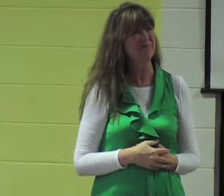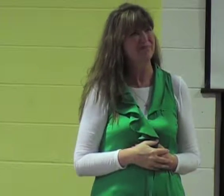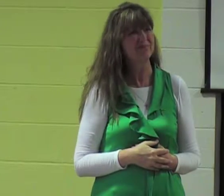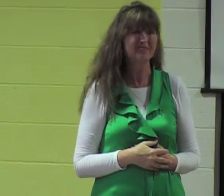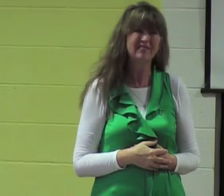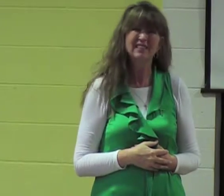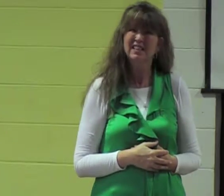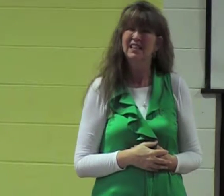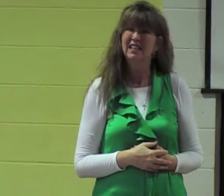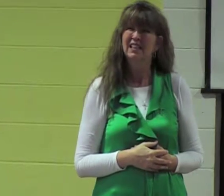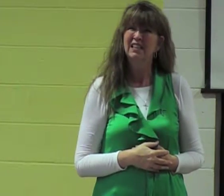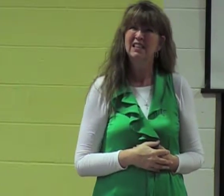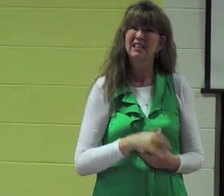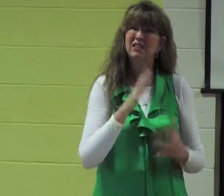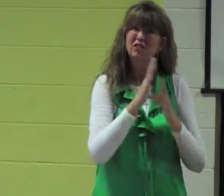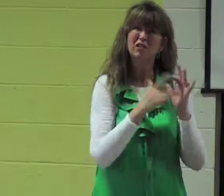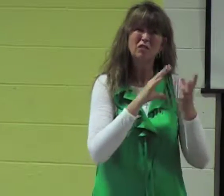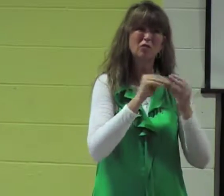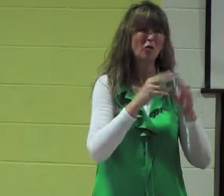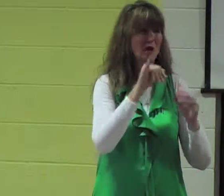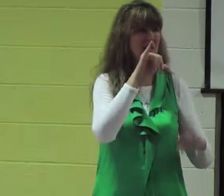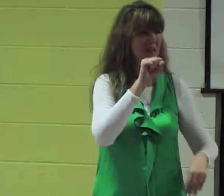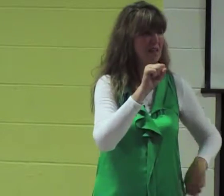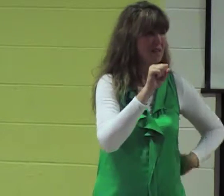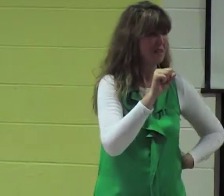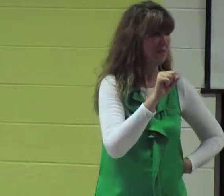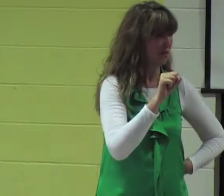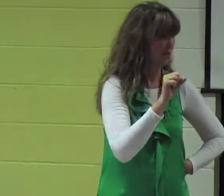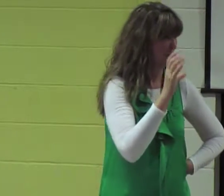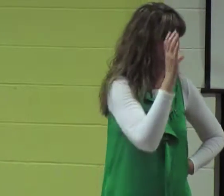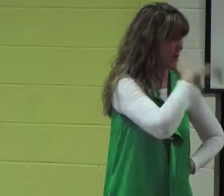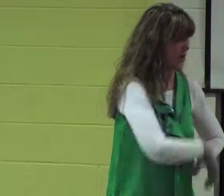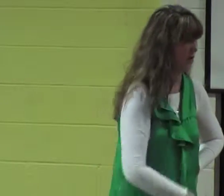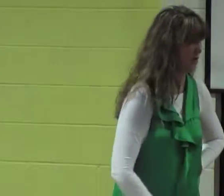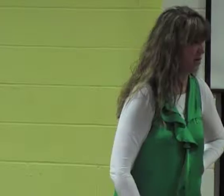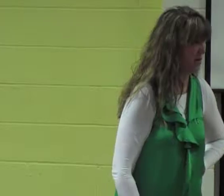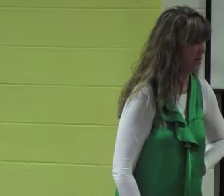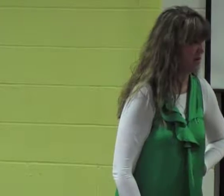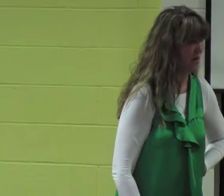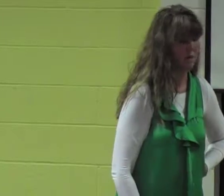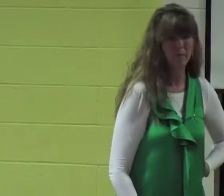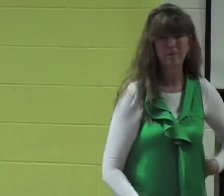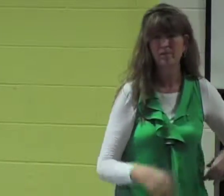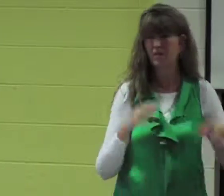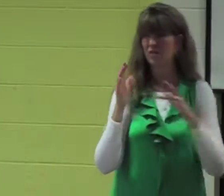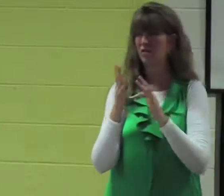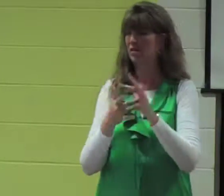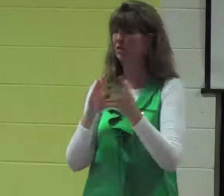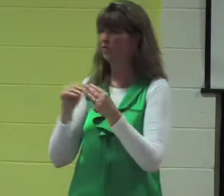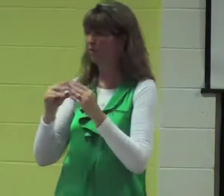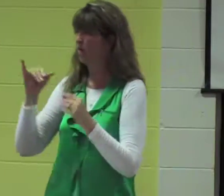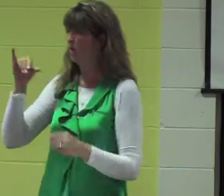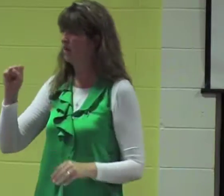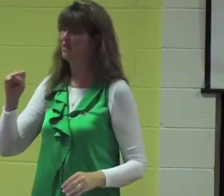you know, sometimes, it can feel like the Christian message is a little strange,